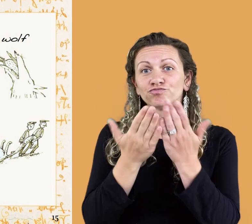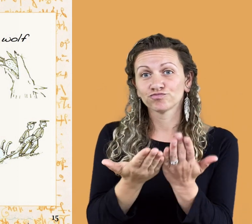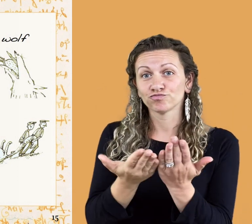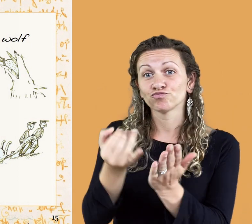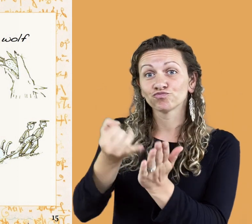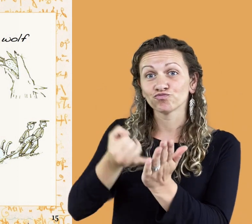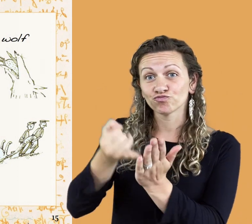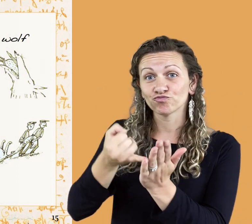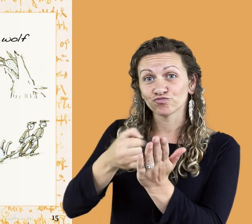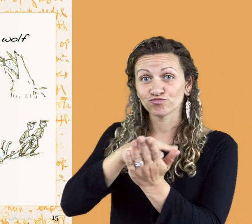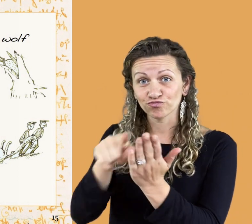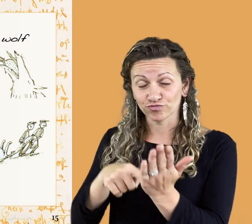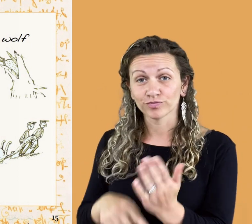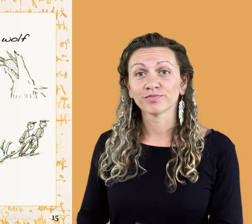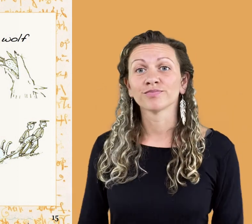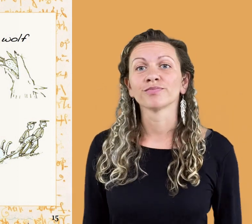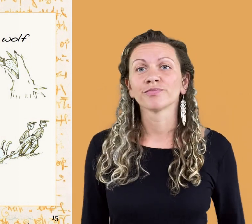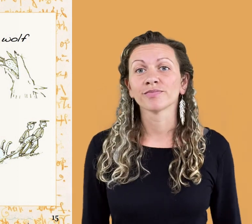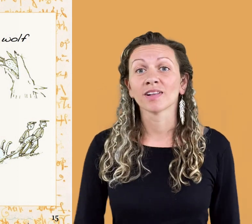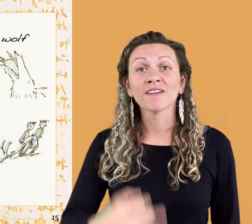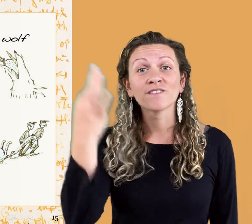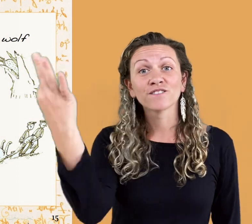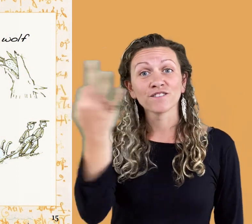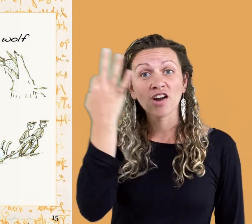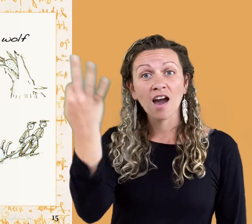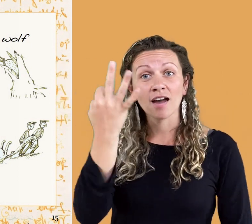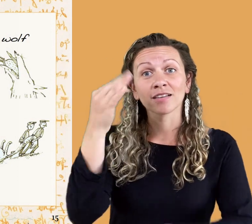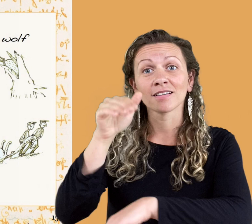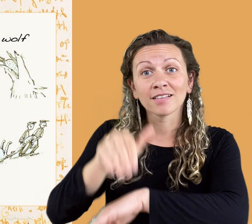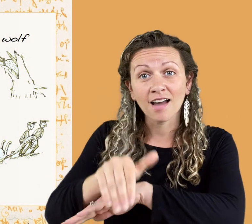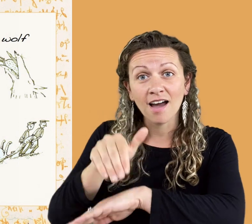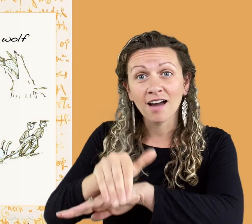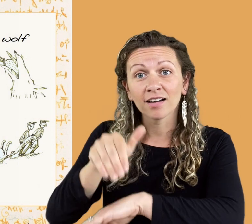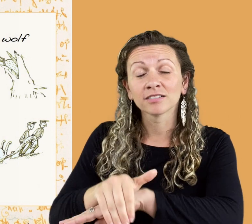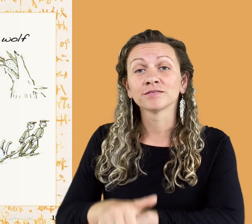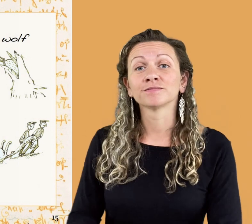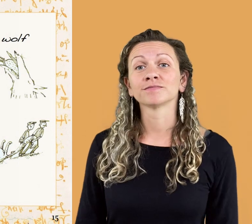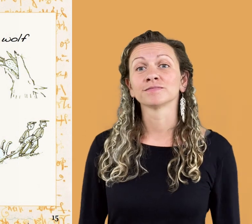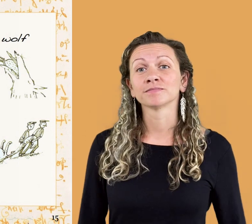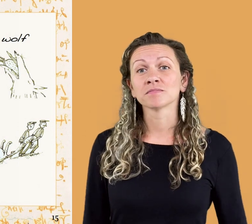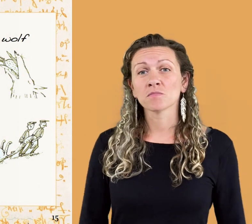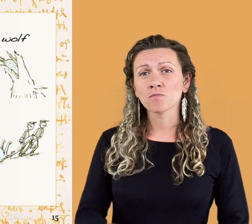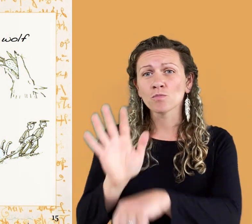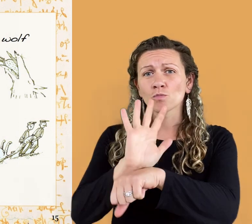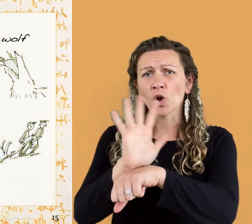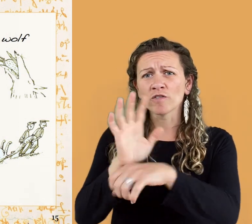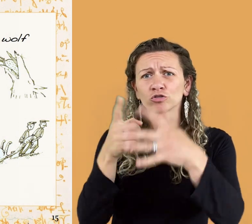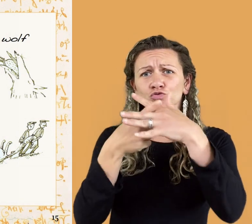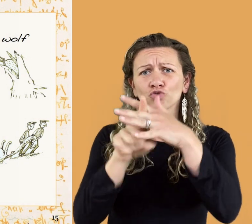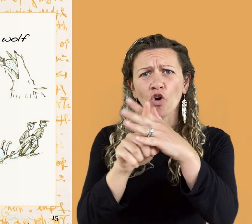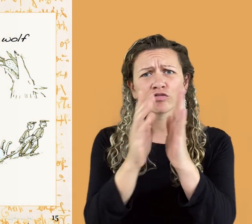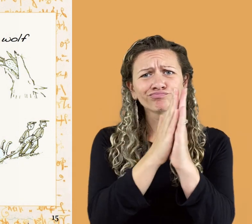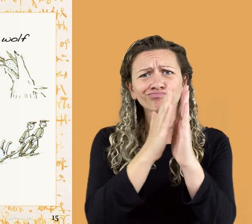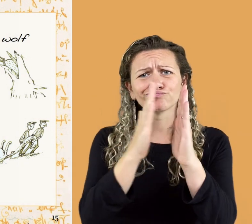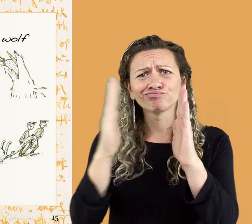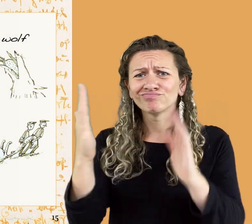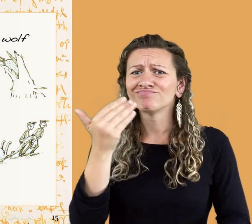Wolf wrote in his diary, Friday night. The film started